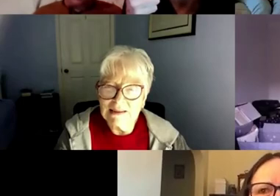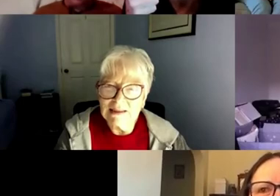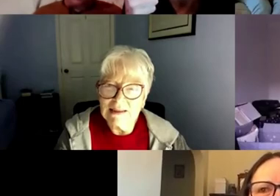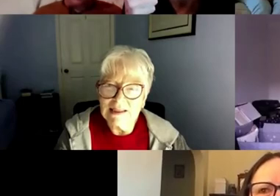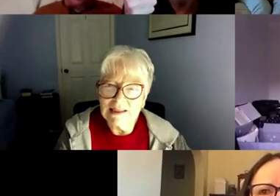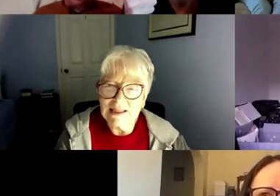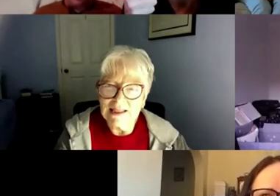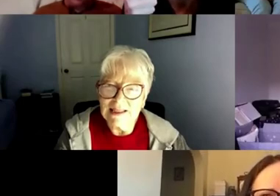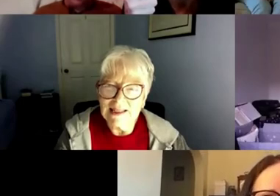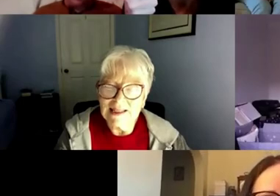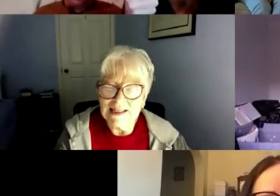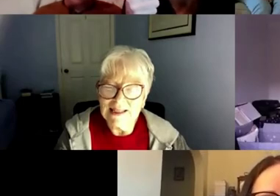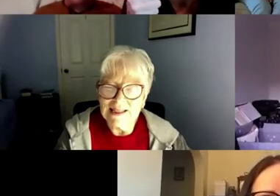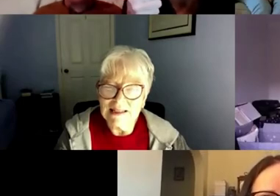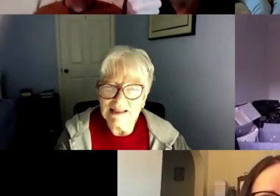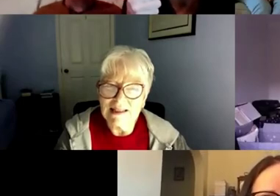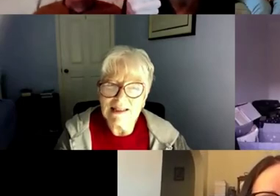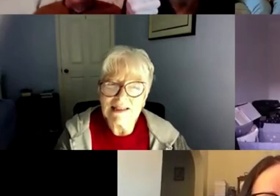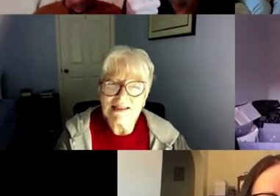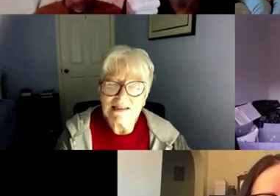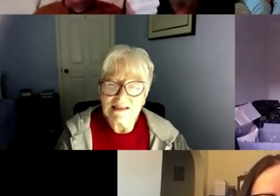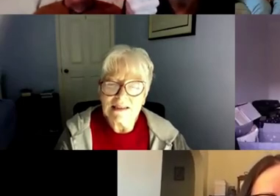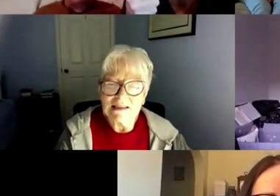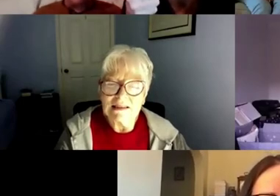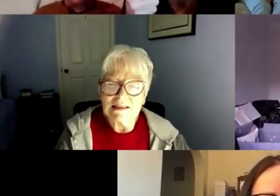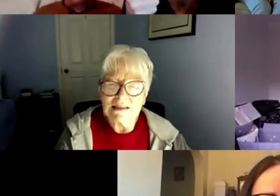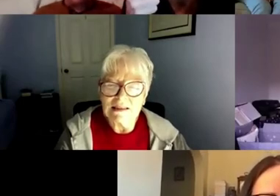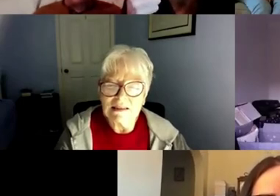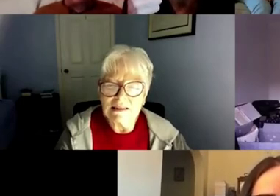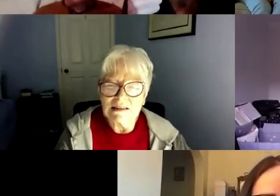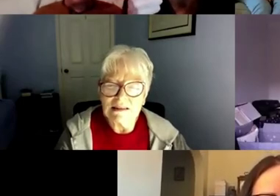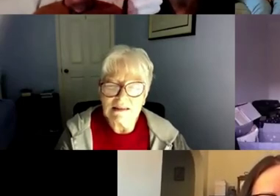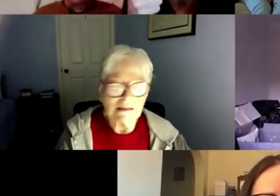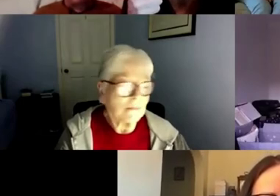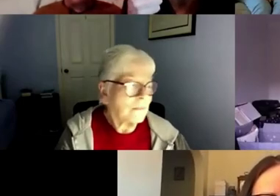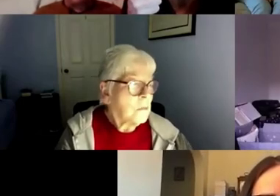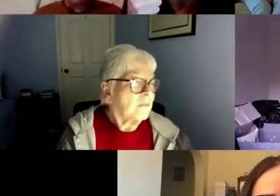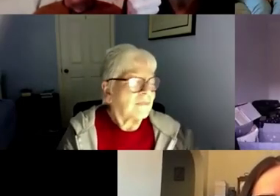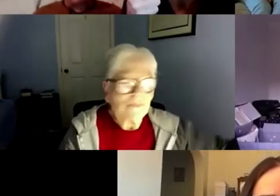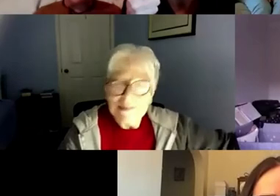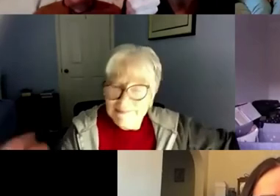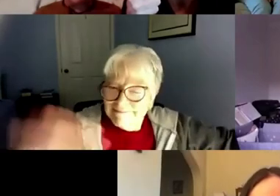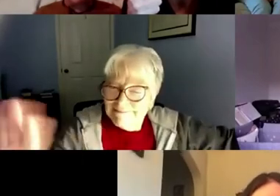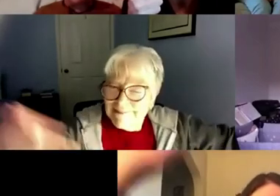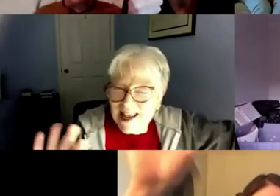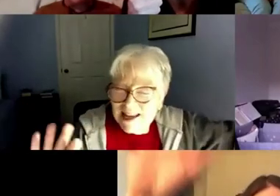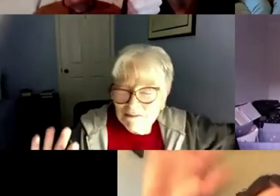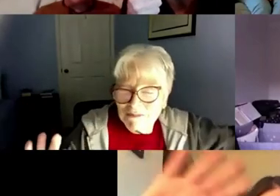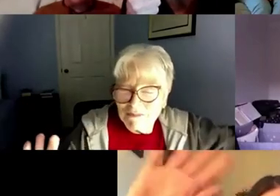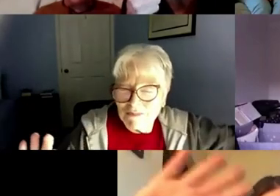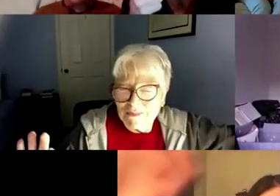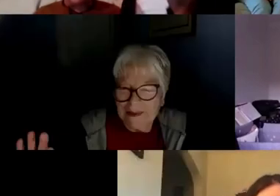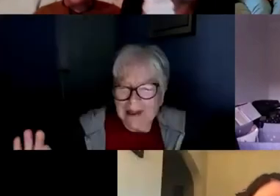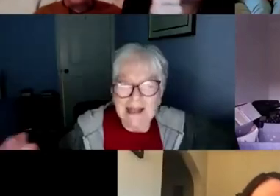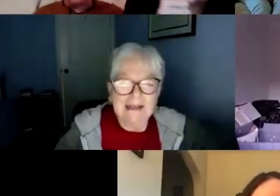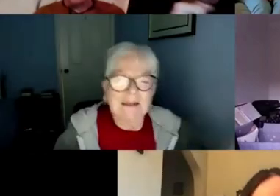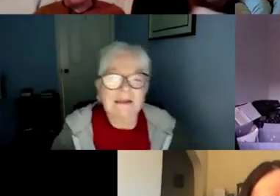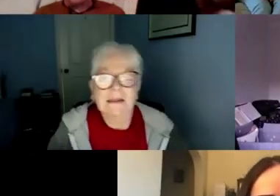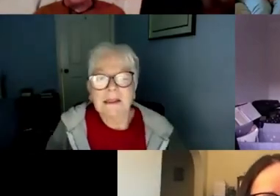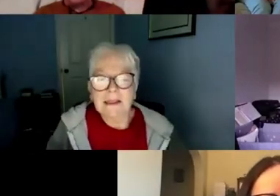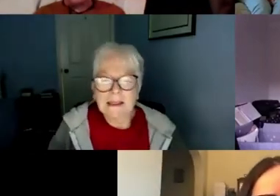i covered him so that everyone wouldn't hear that hi barbara hi jenny